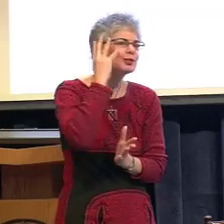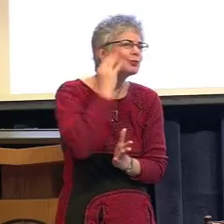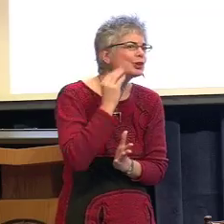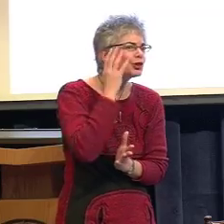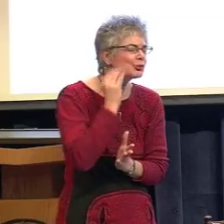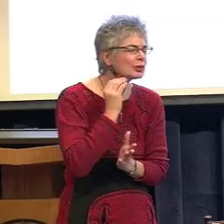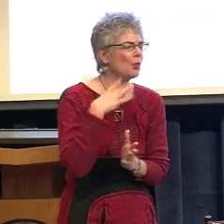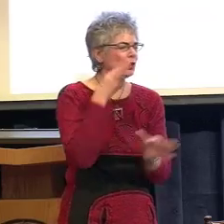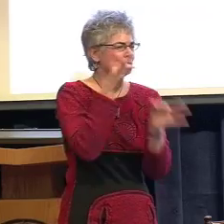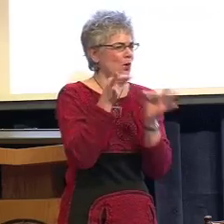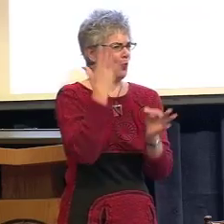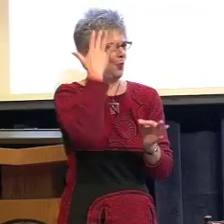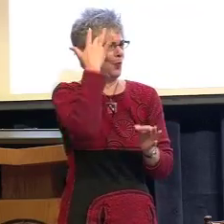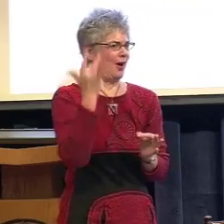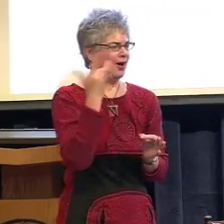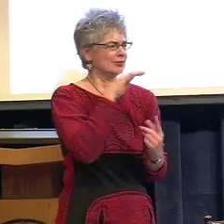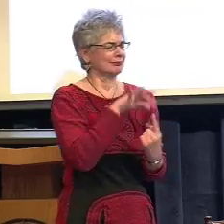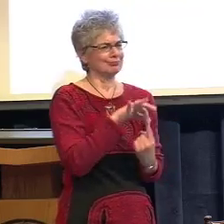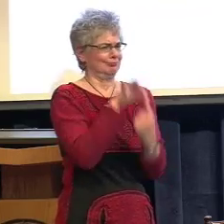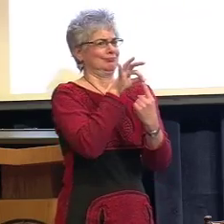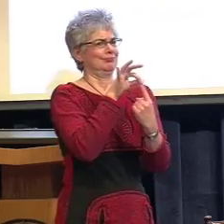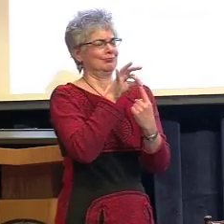willing to share their stories about their experiences.